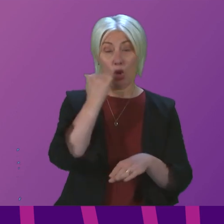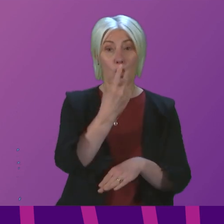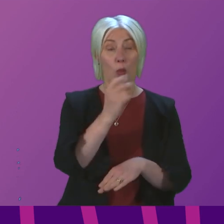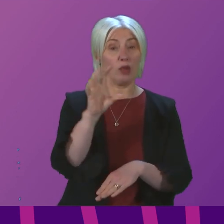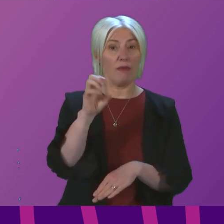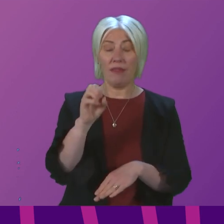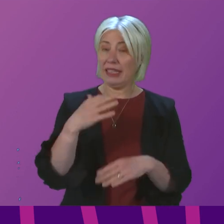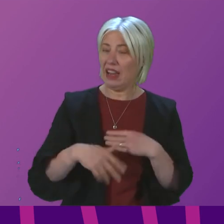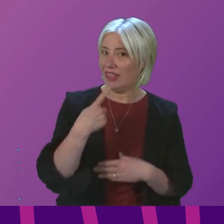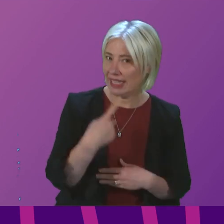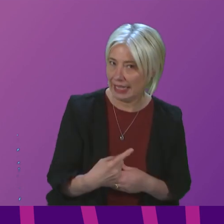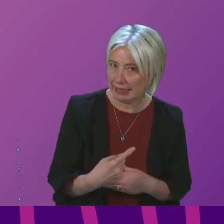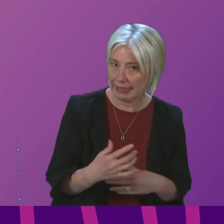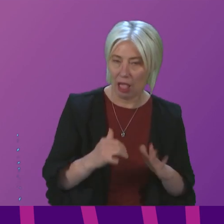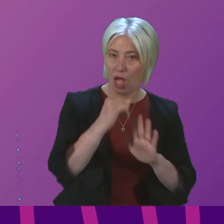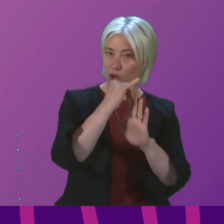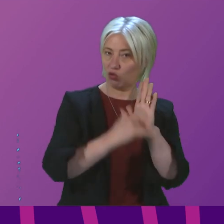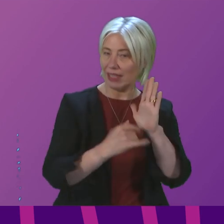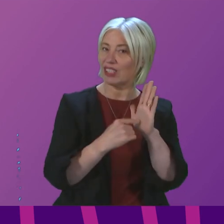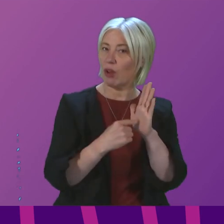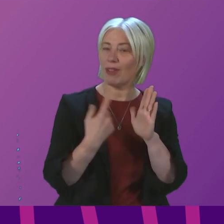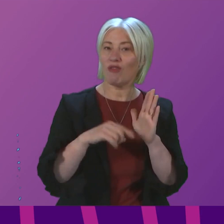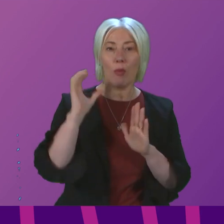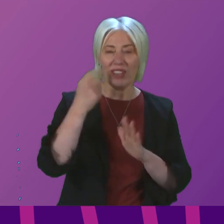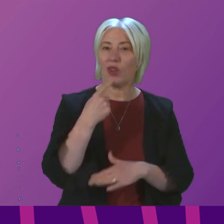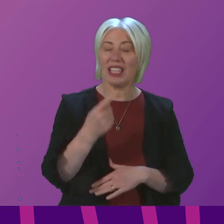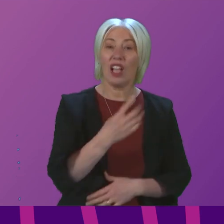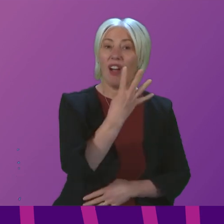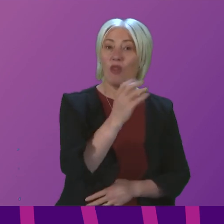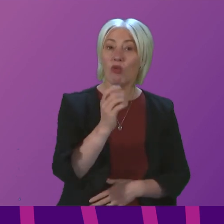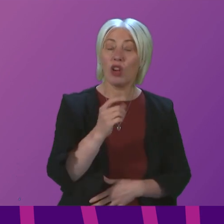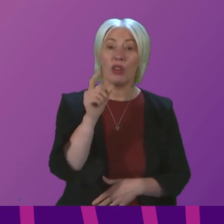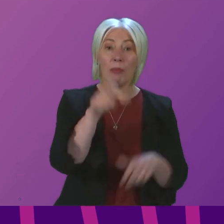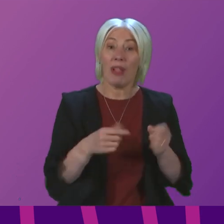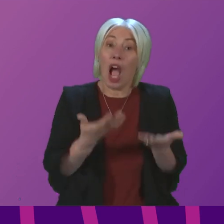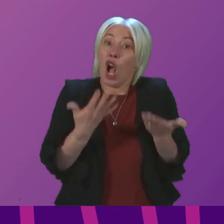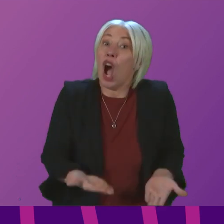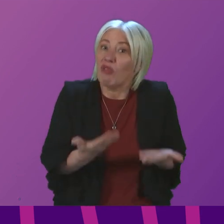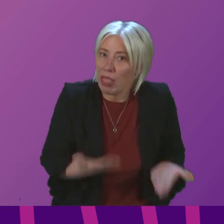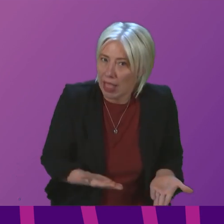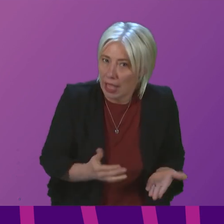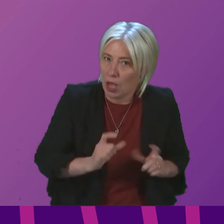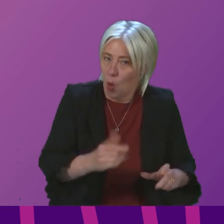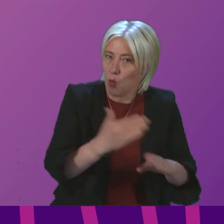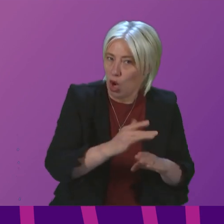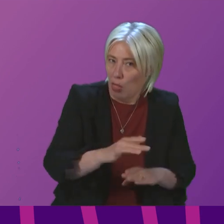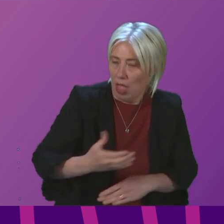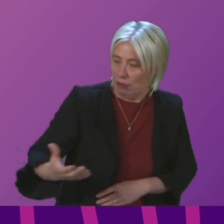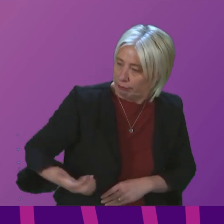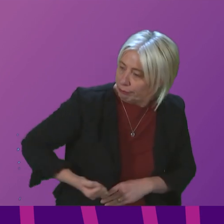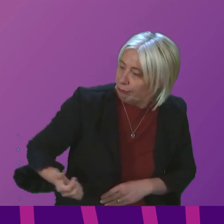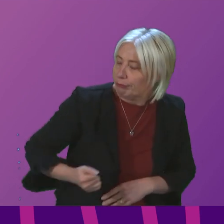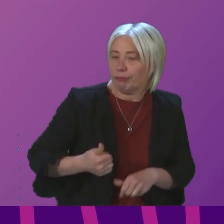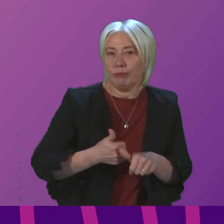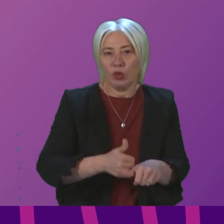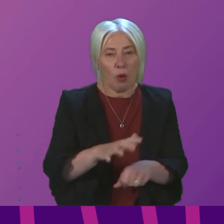that, as the transcript will show. I said that 400 people are currently employed there, earning a wage, supporting their families who